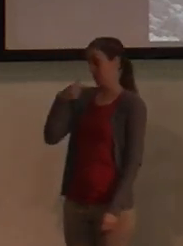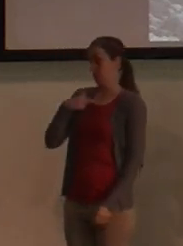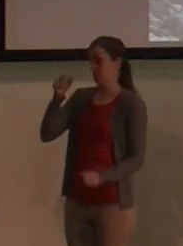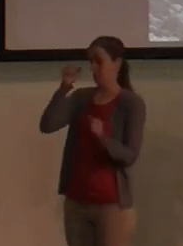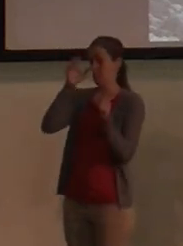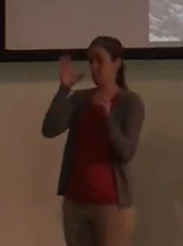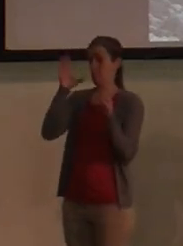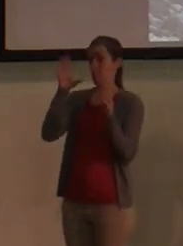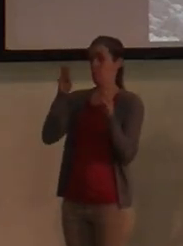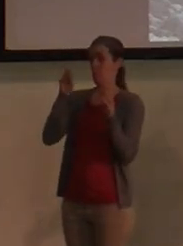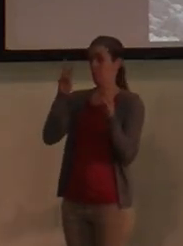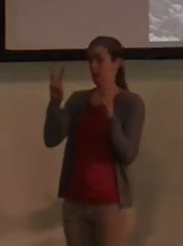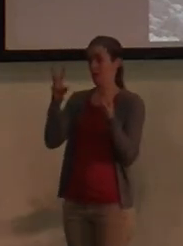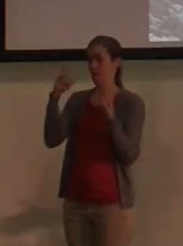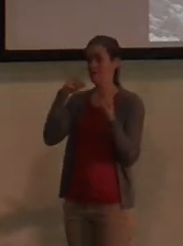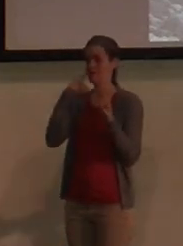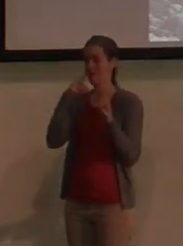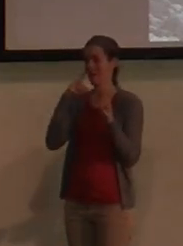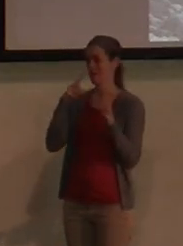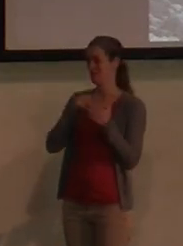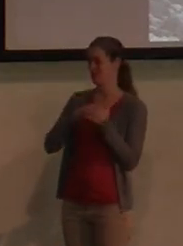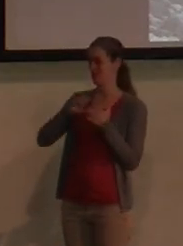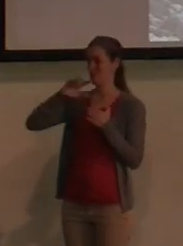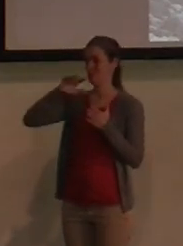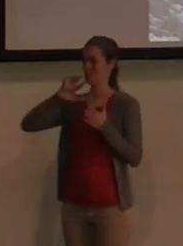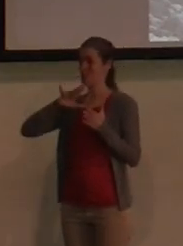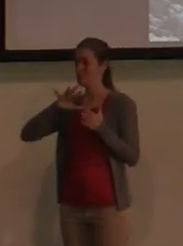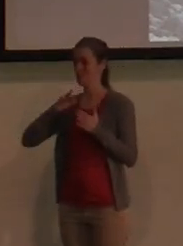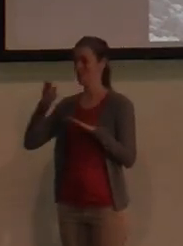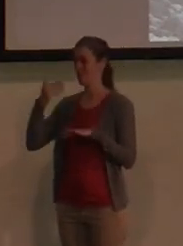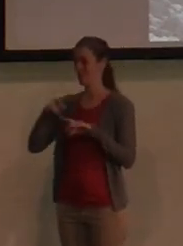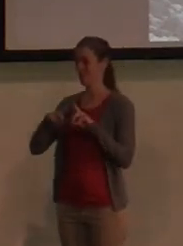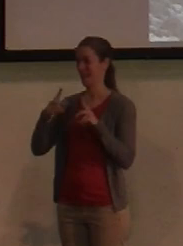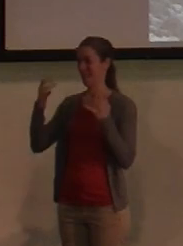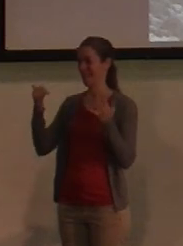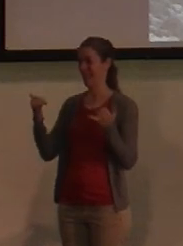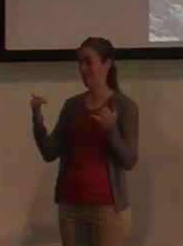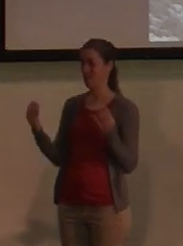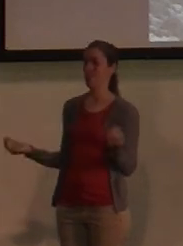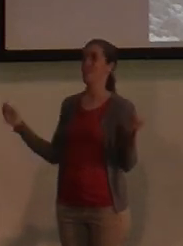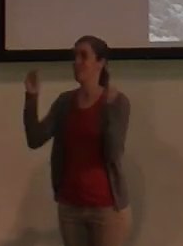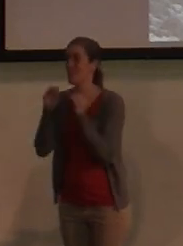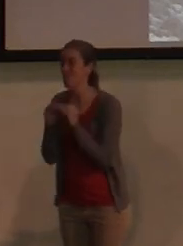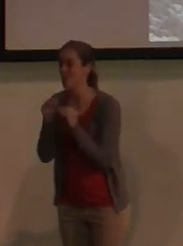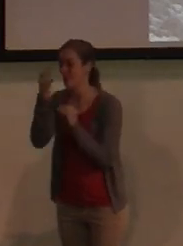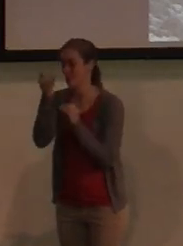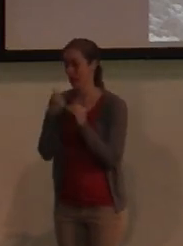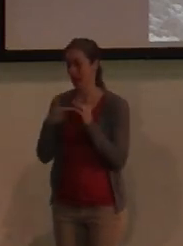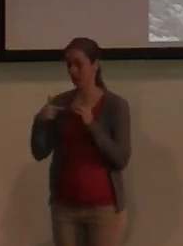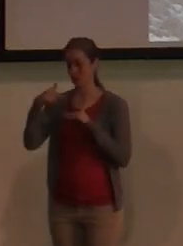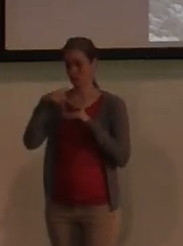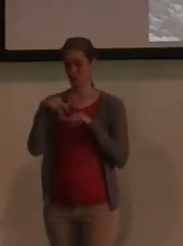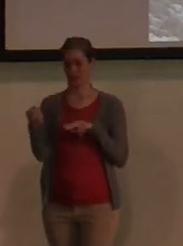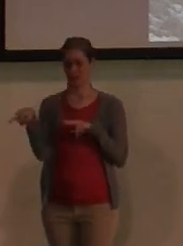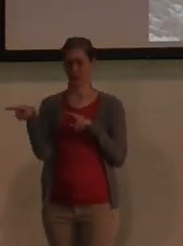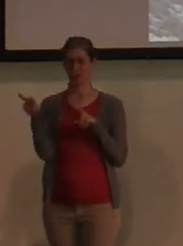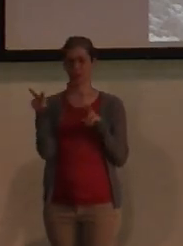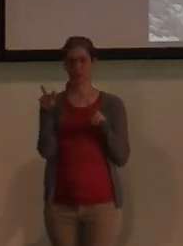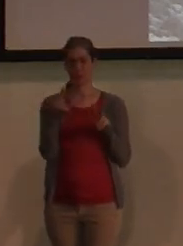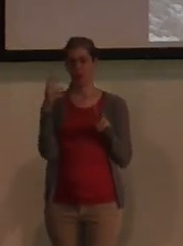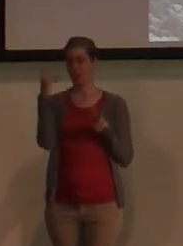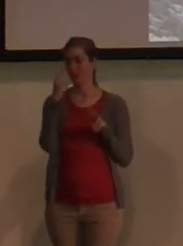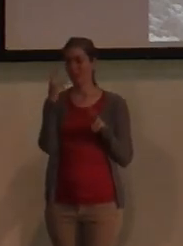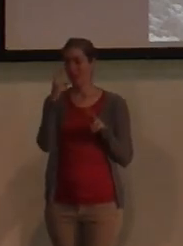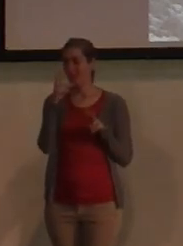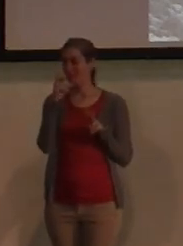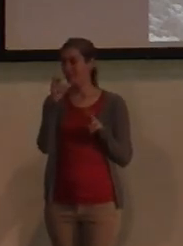thought that passage was awesome. And now I think it's even more awesome because I'm standing at this site and realizing that it